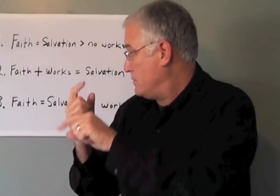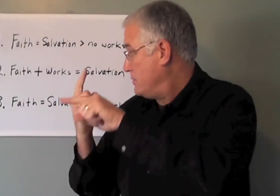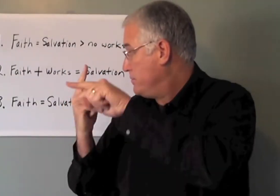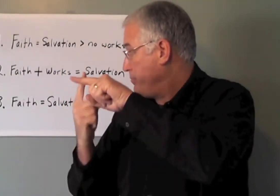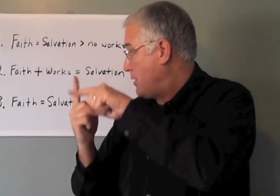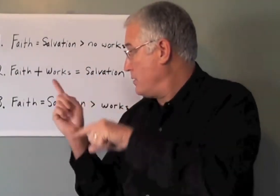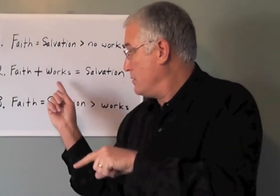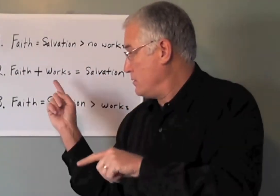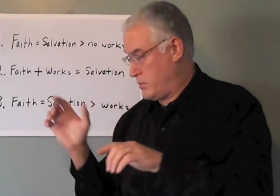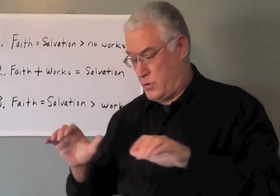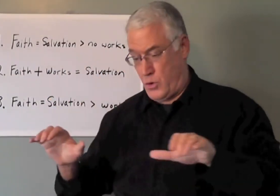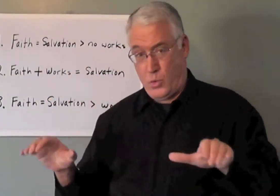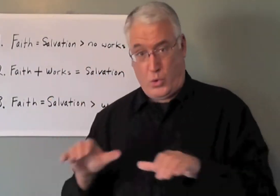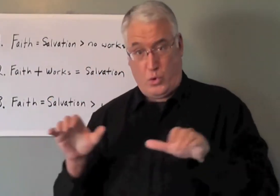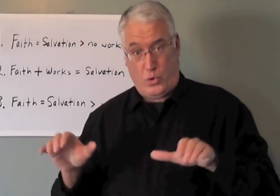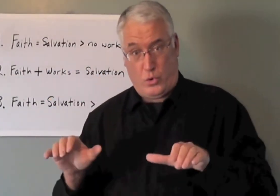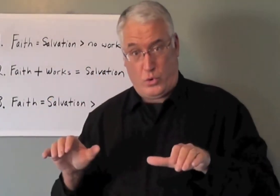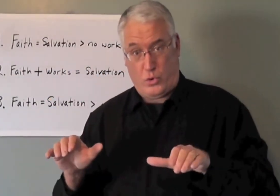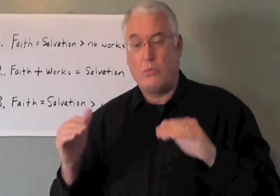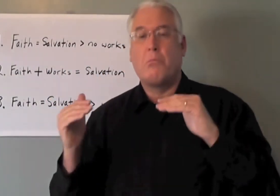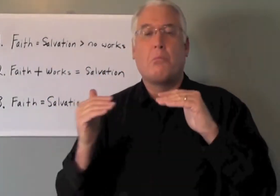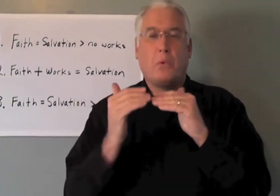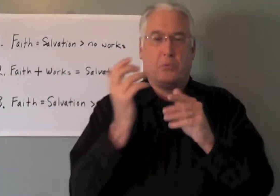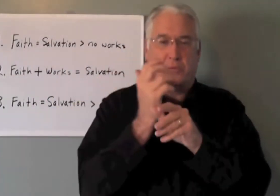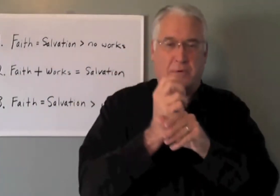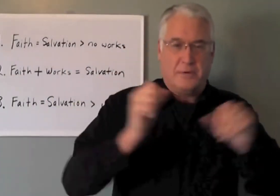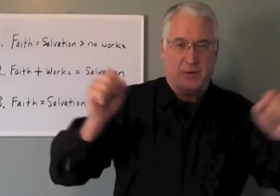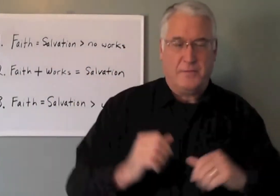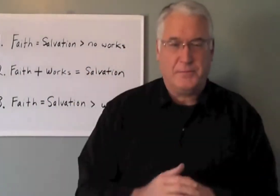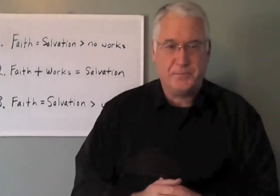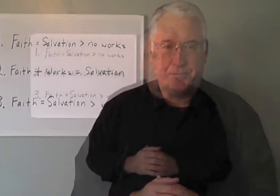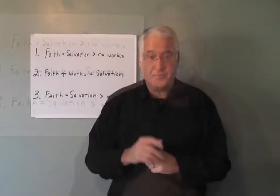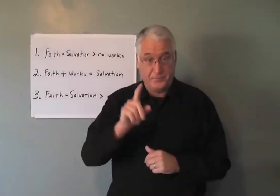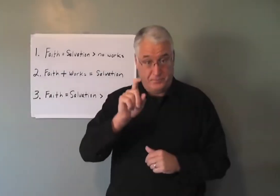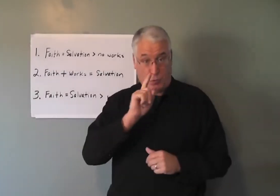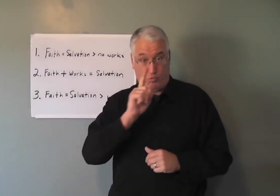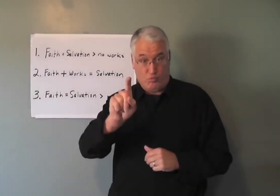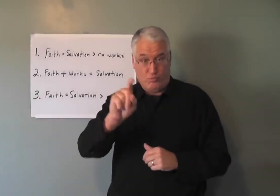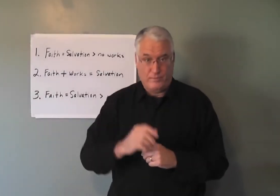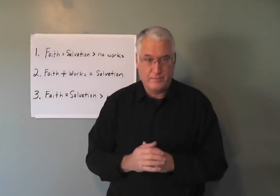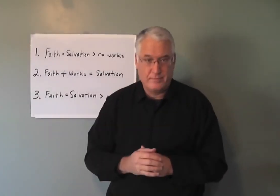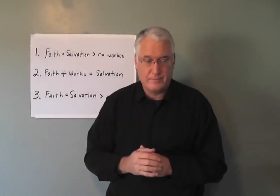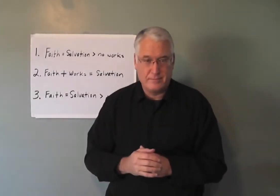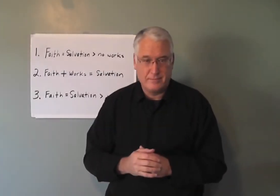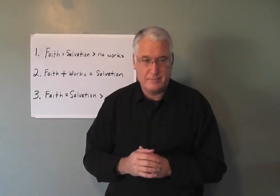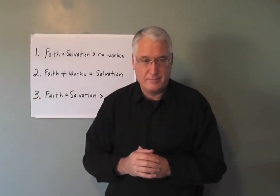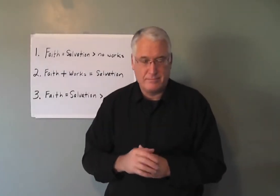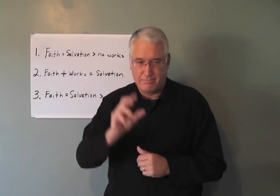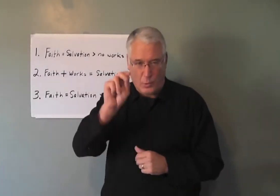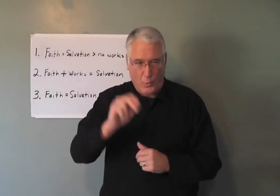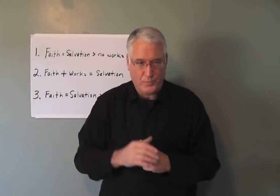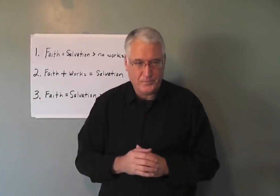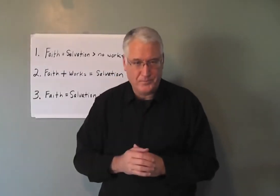faith plus works equals salvation. Is that true? No.